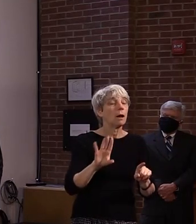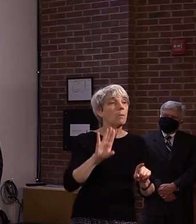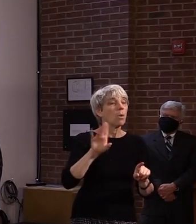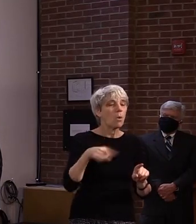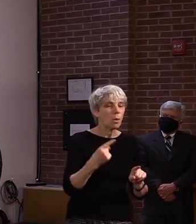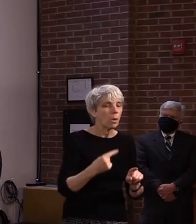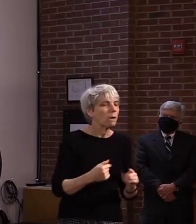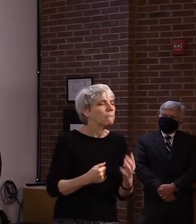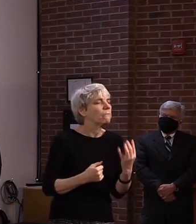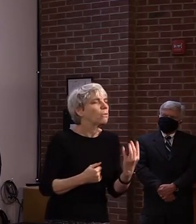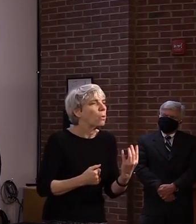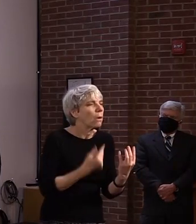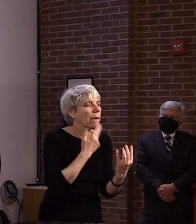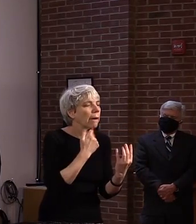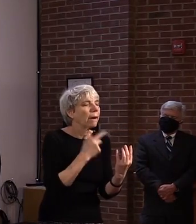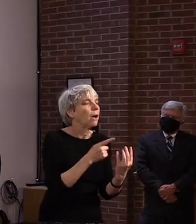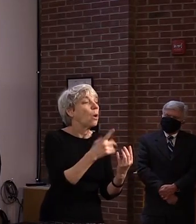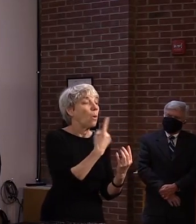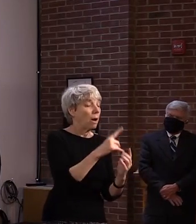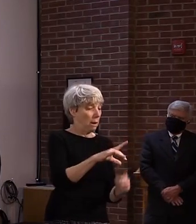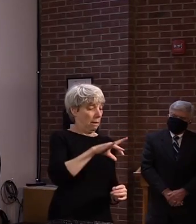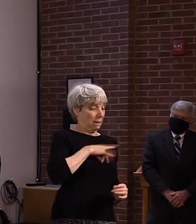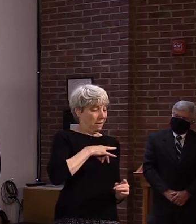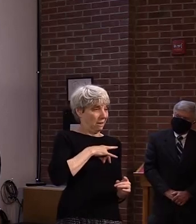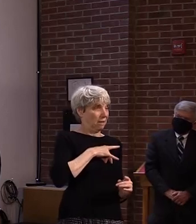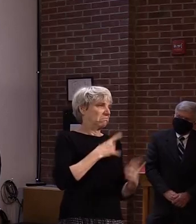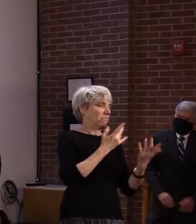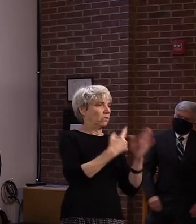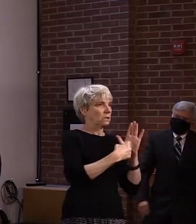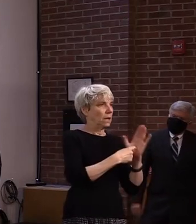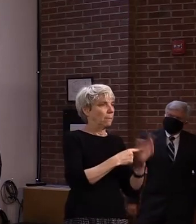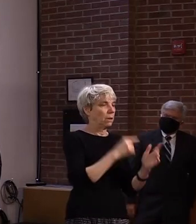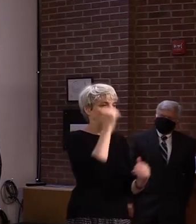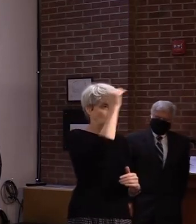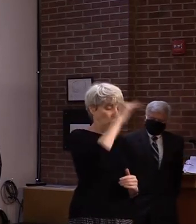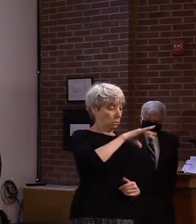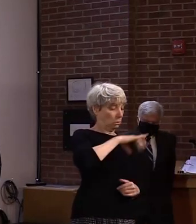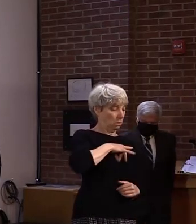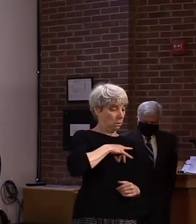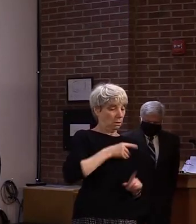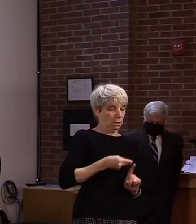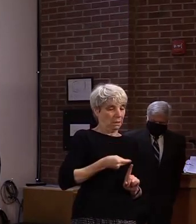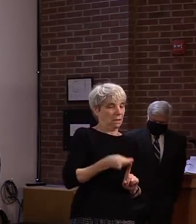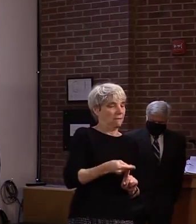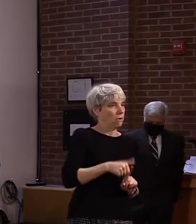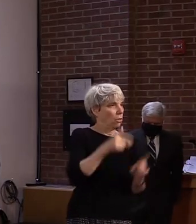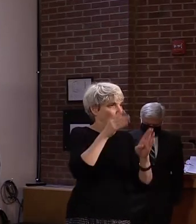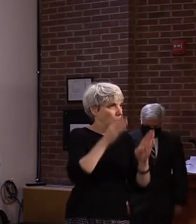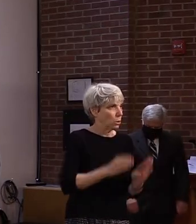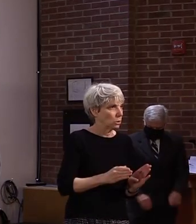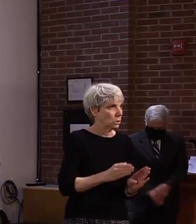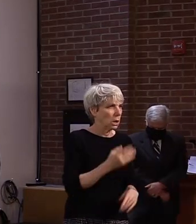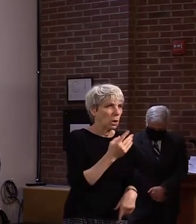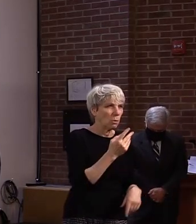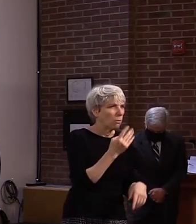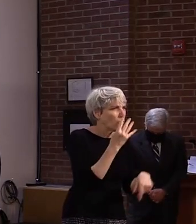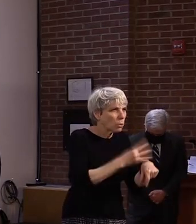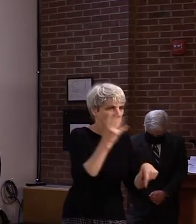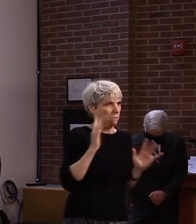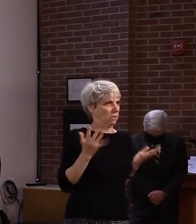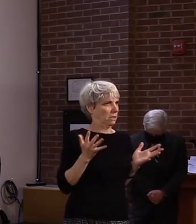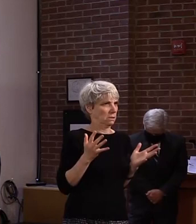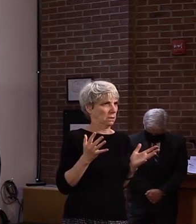so-called secondary transmission, transmission from an adult to others in the facility, occur within those facilities.